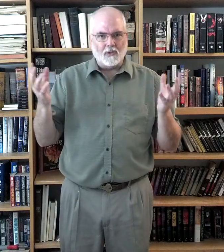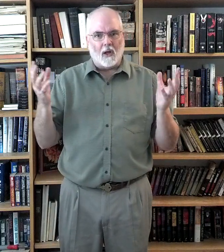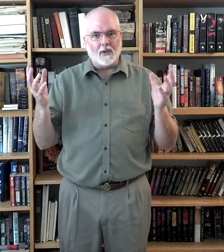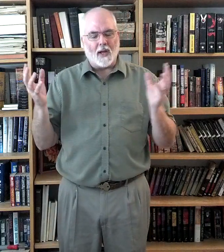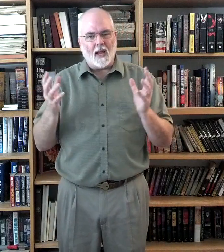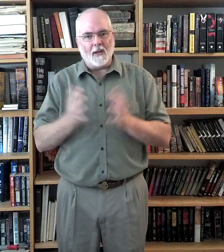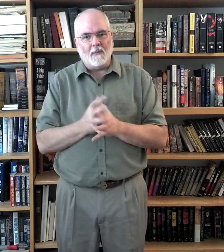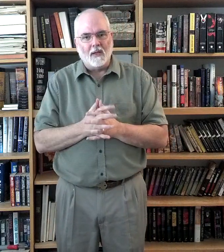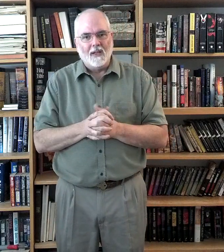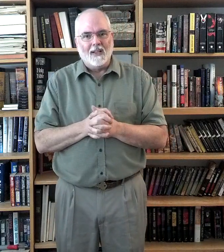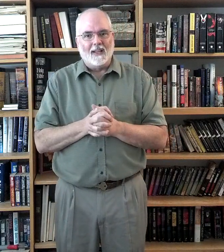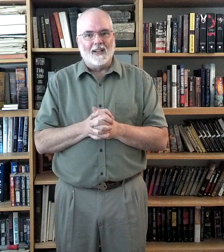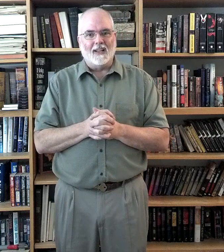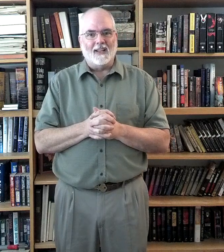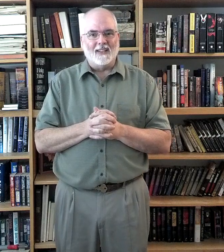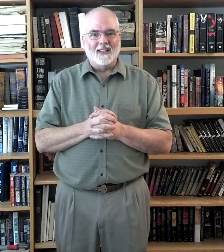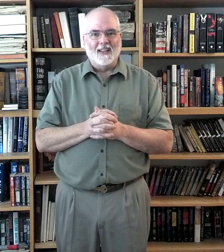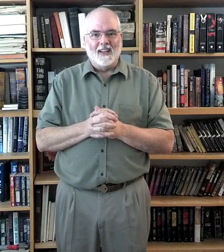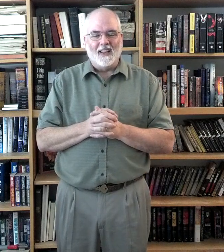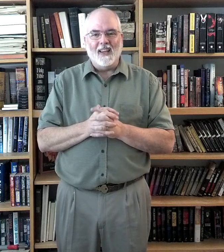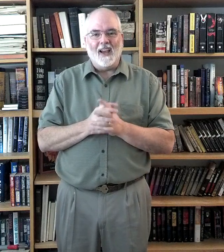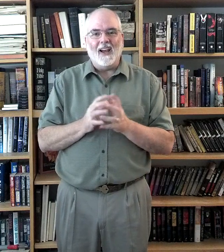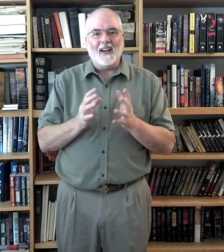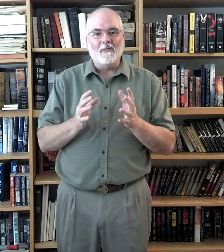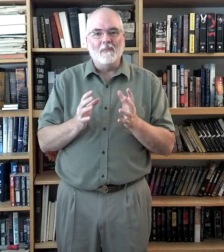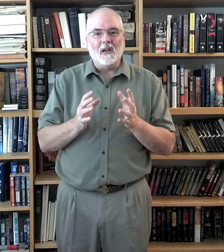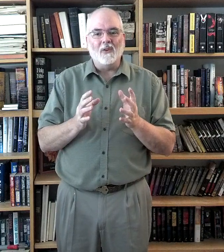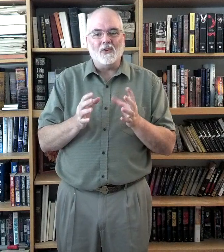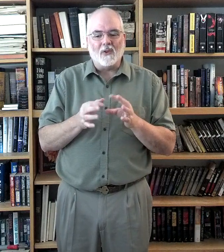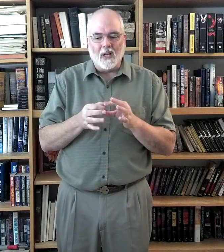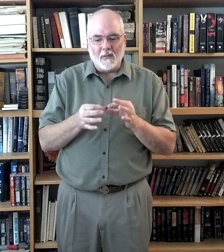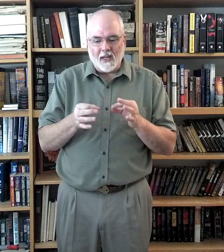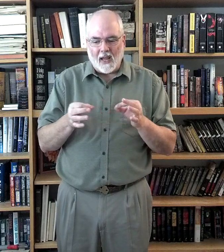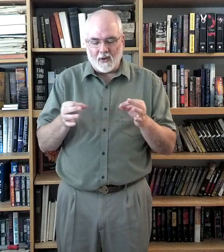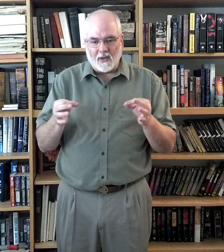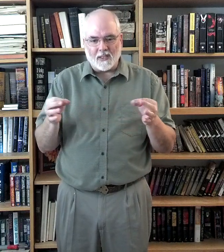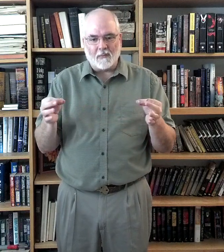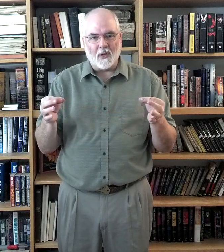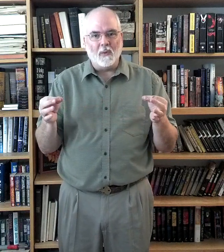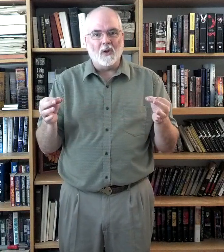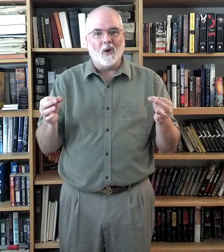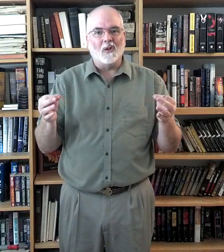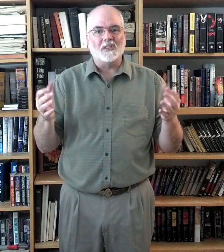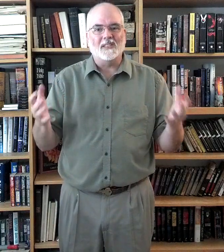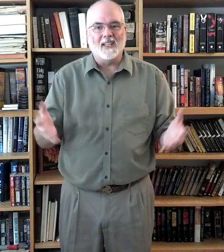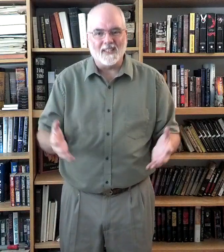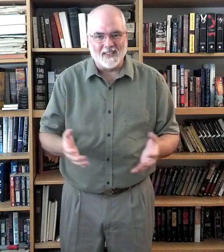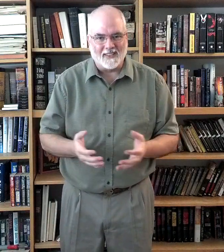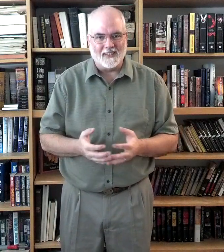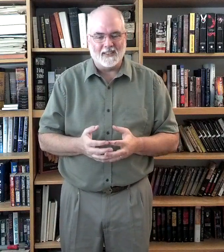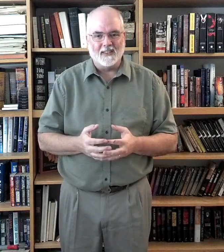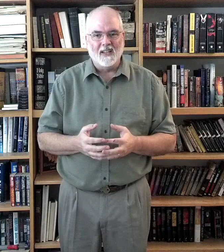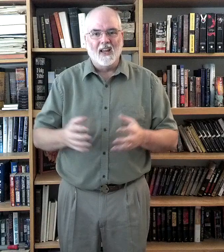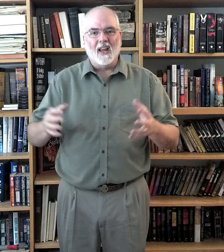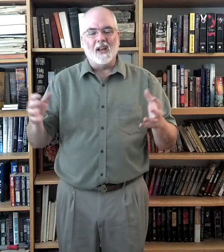all the time. Uh, yeah, but you string them together in something we call sentences and